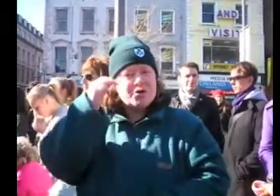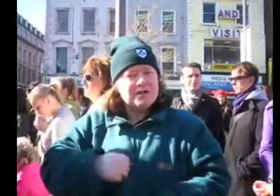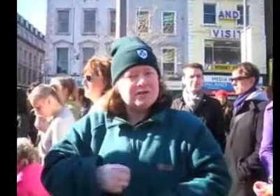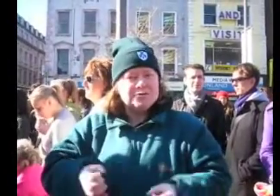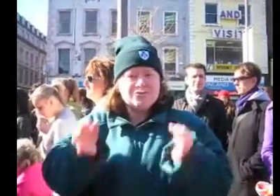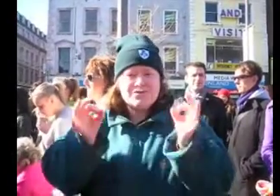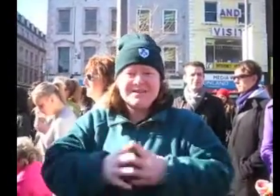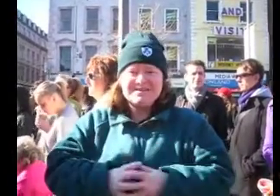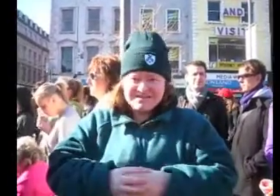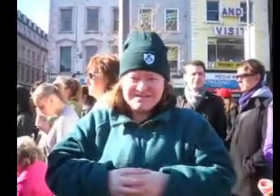yes I'm